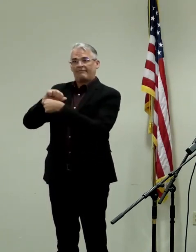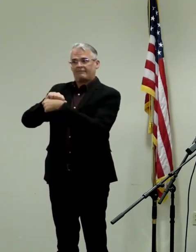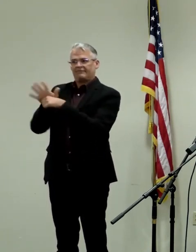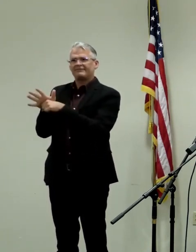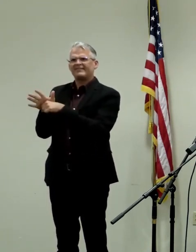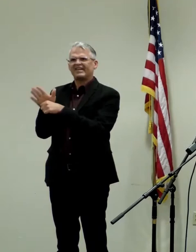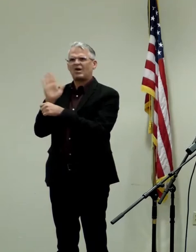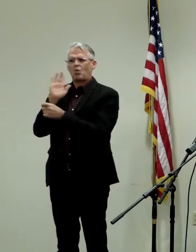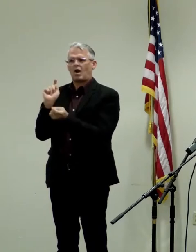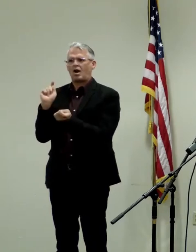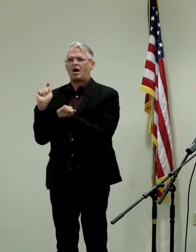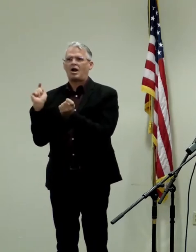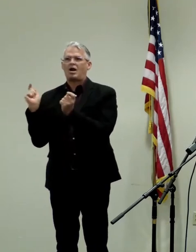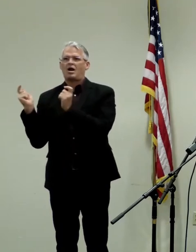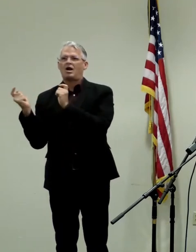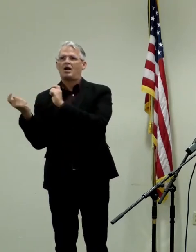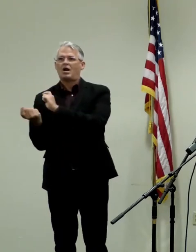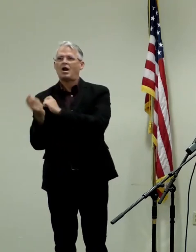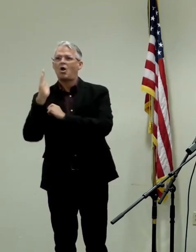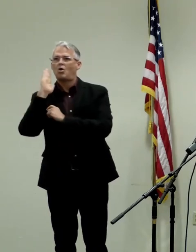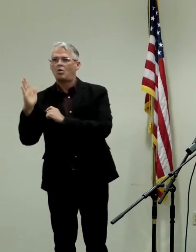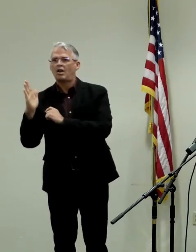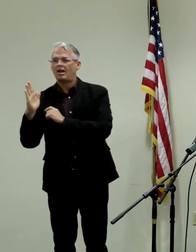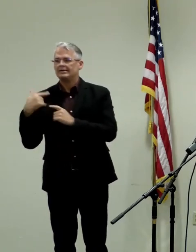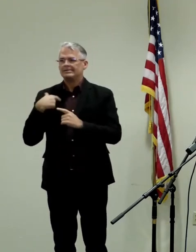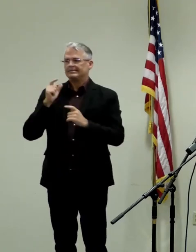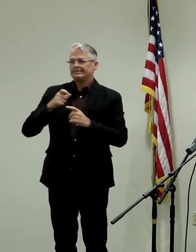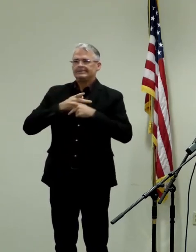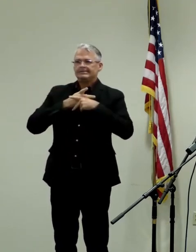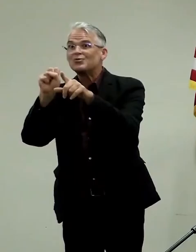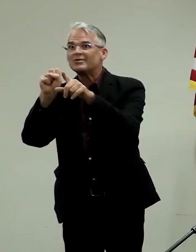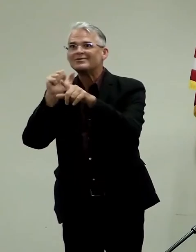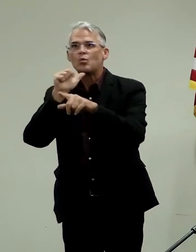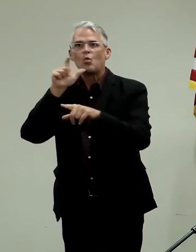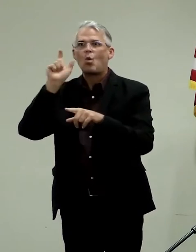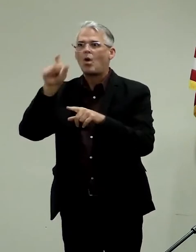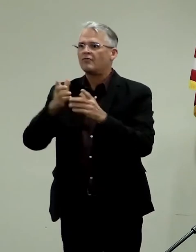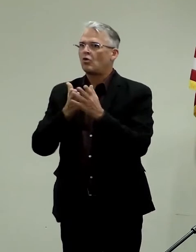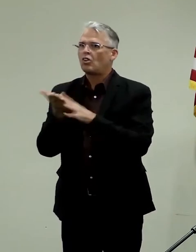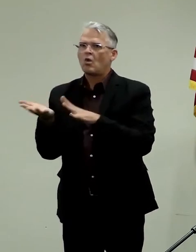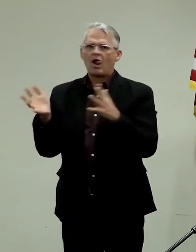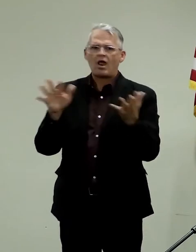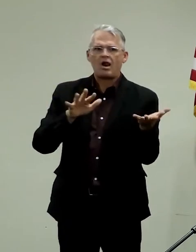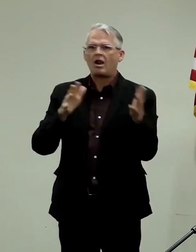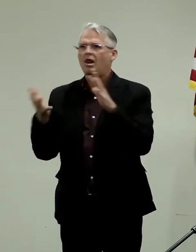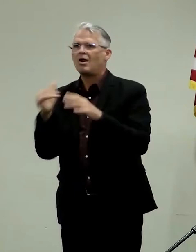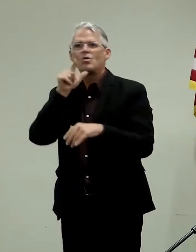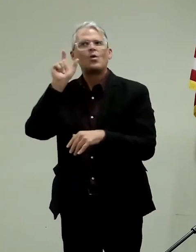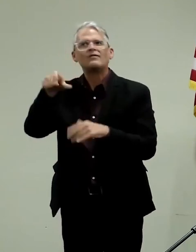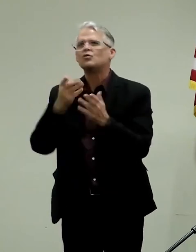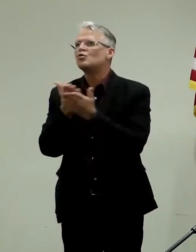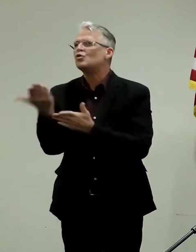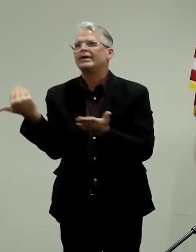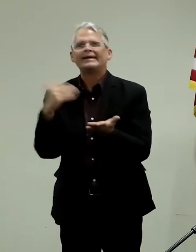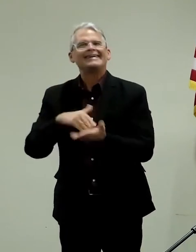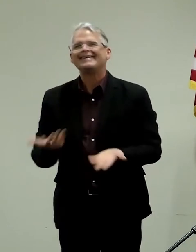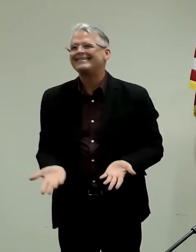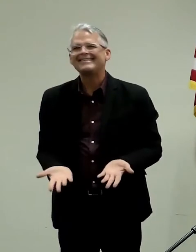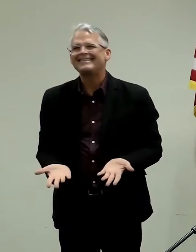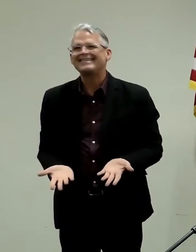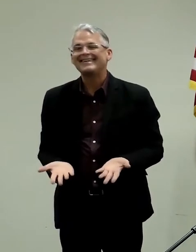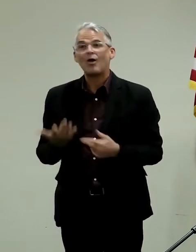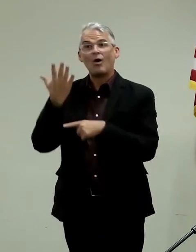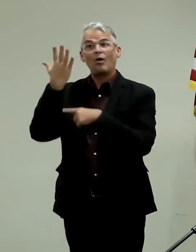health and safety, but our economy and our jobs. Unlike previous waves of this virus, we have a real